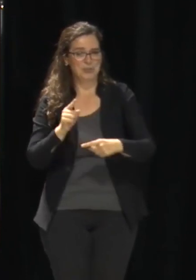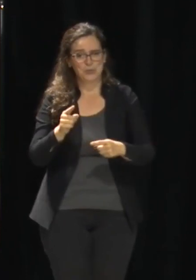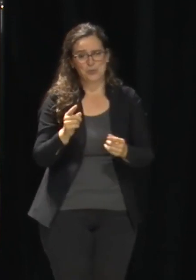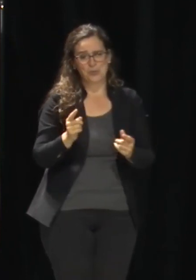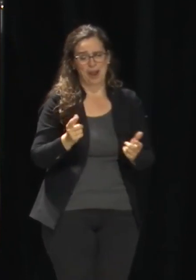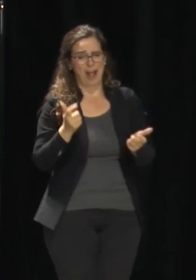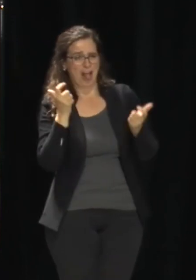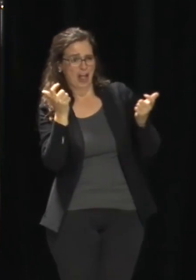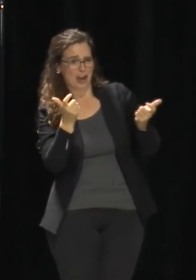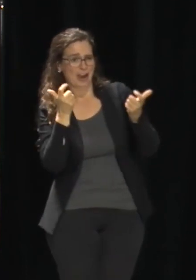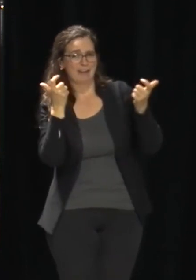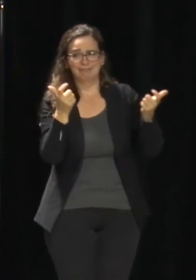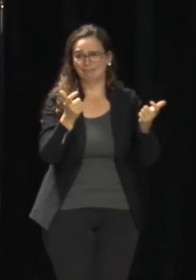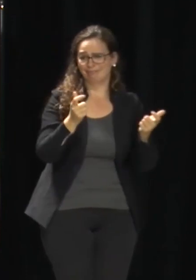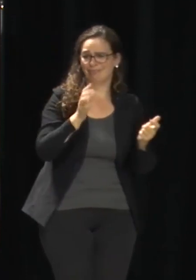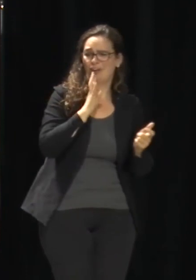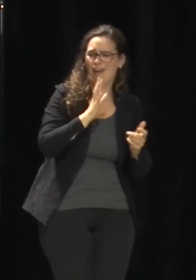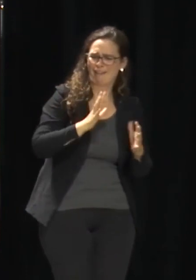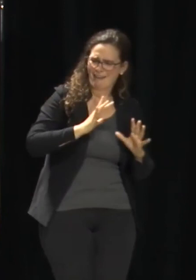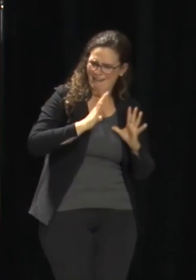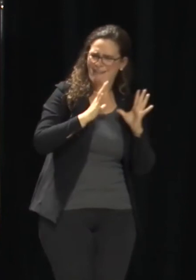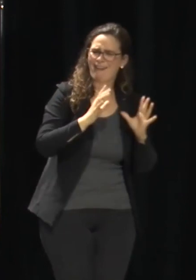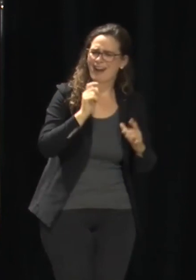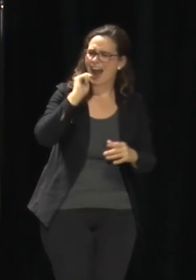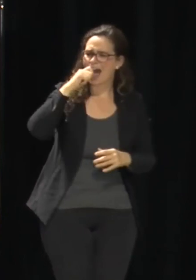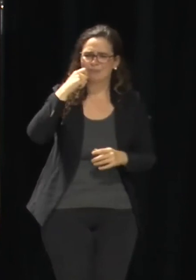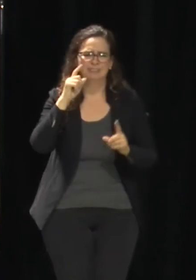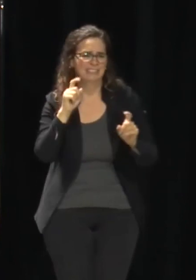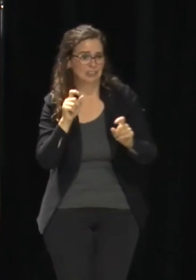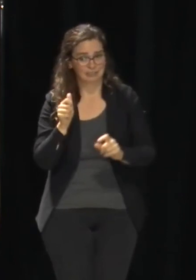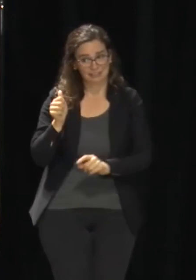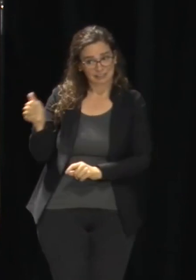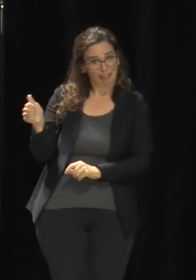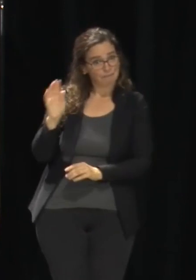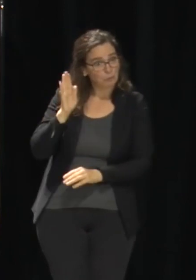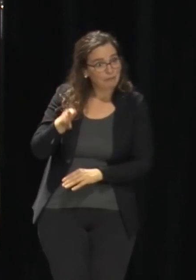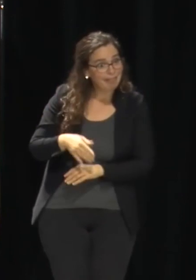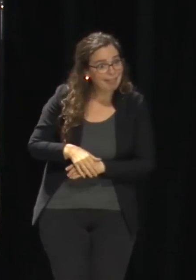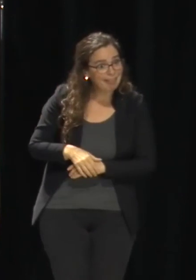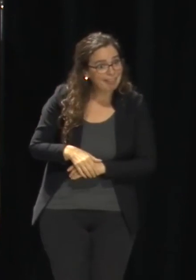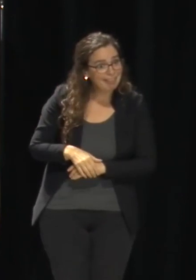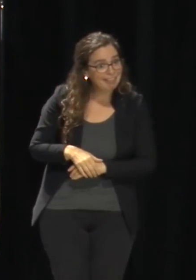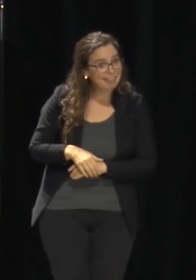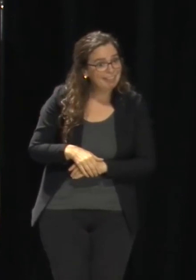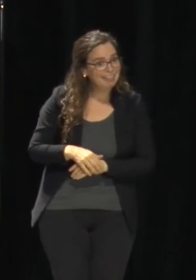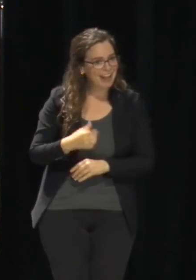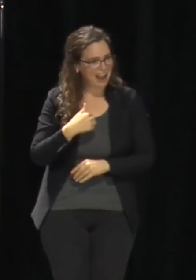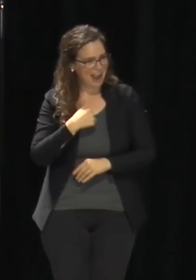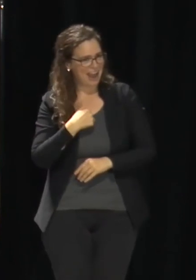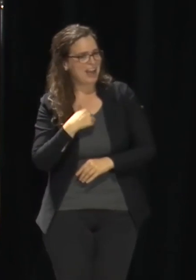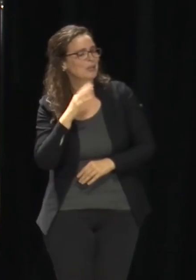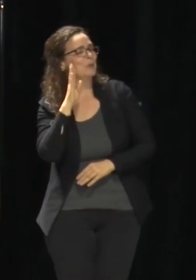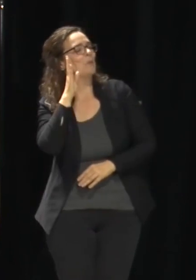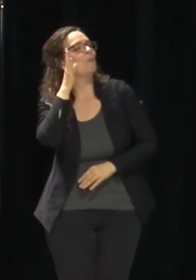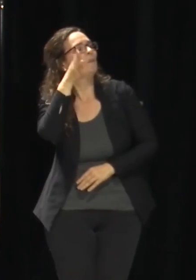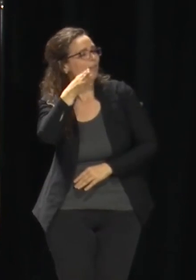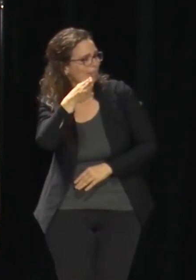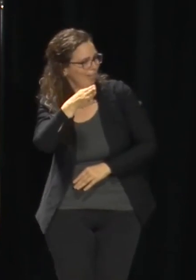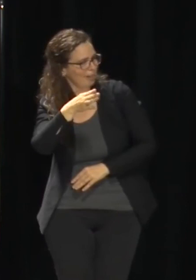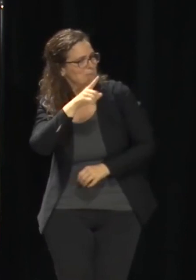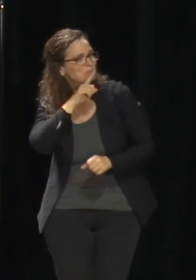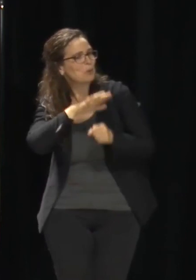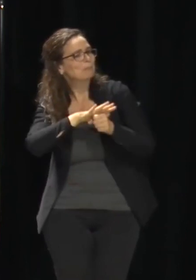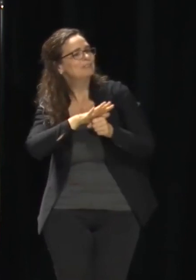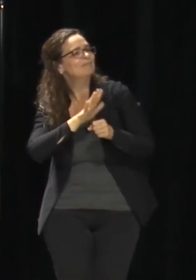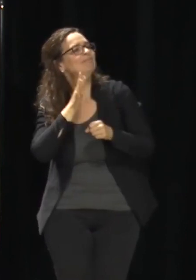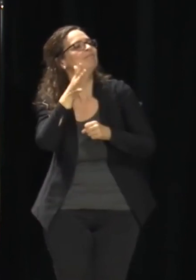have time, I'm going to. And I'll let you know how that goes. But it's it's I've seen it